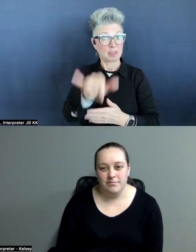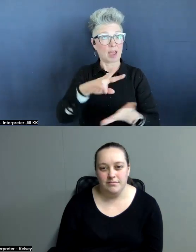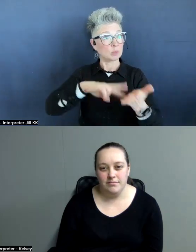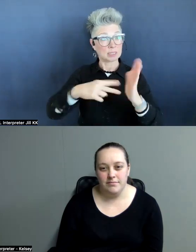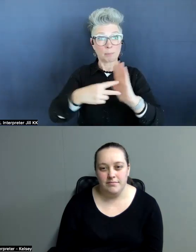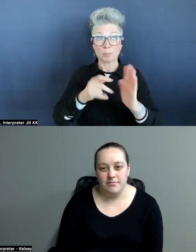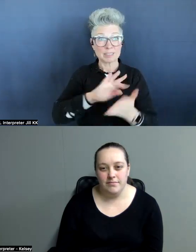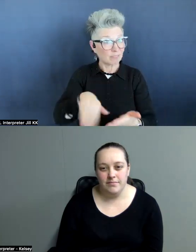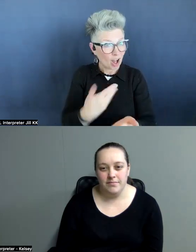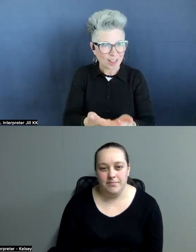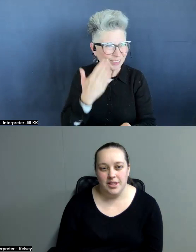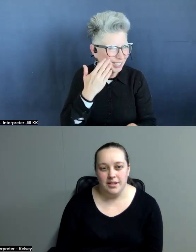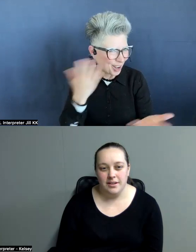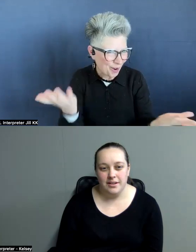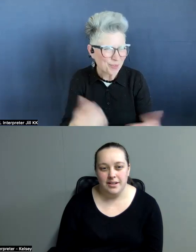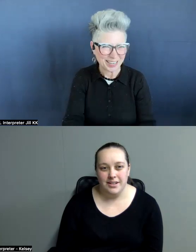of all of it, you know.